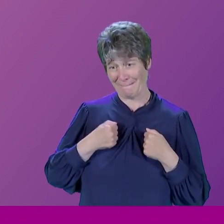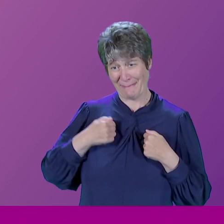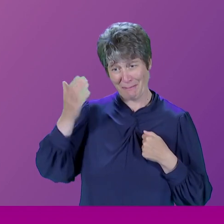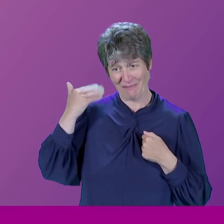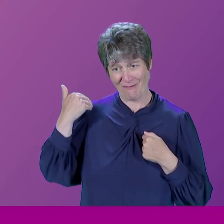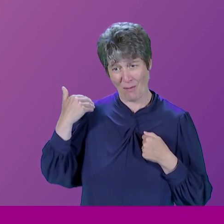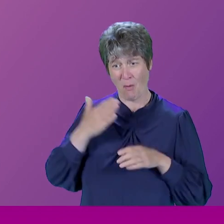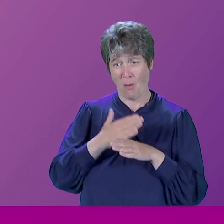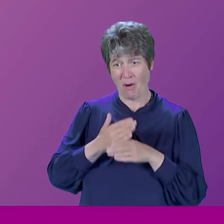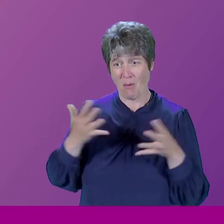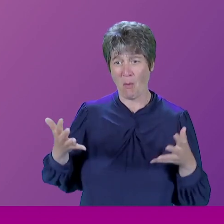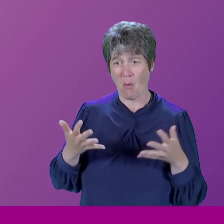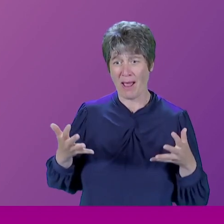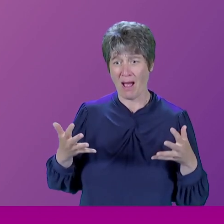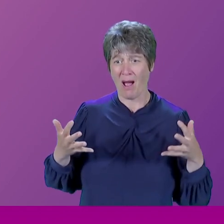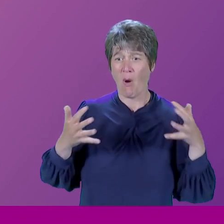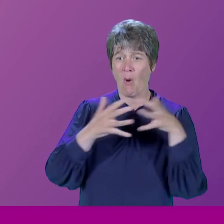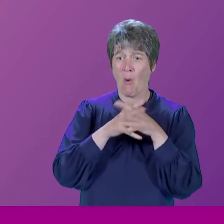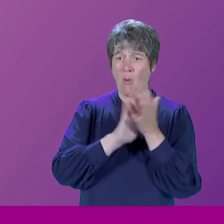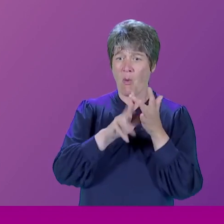You used to work in Whitehall? Used to work in Whitehall.